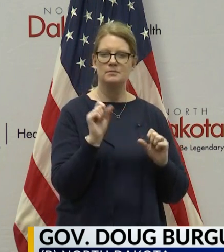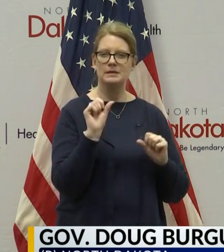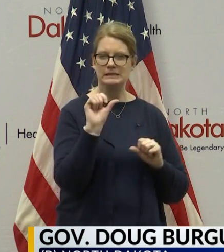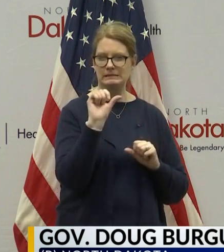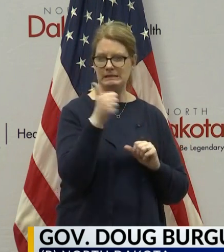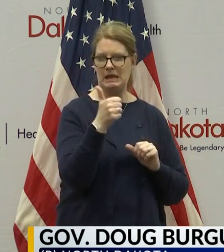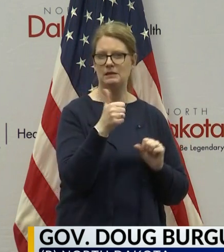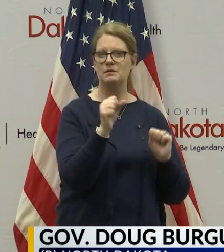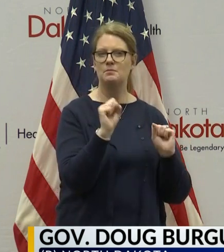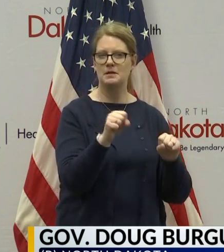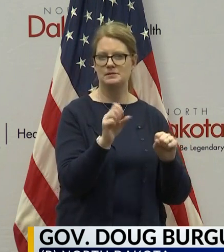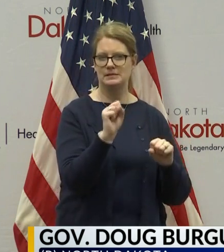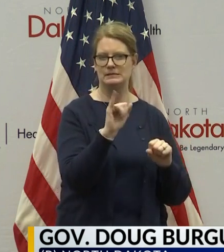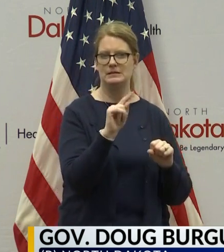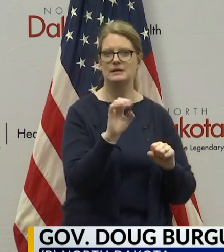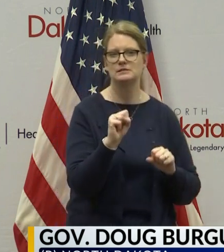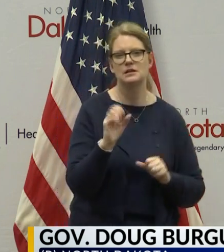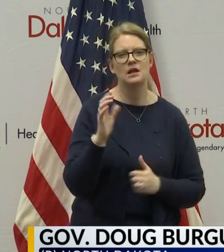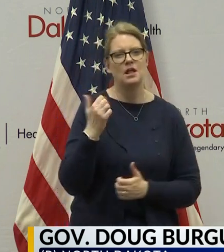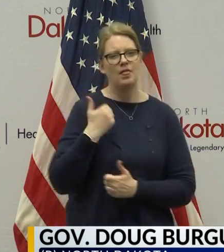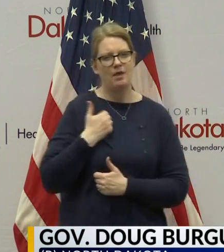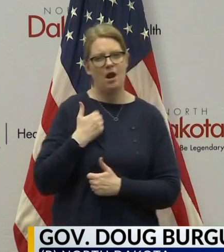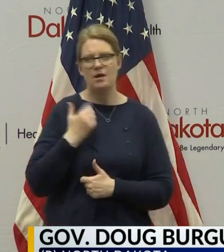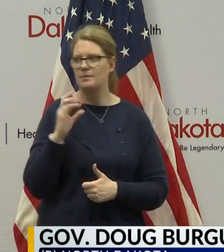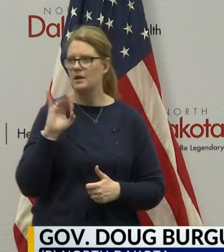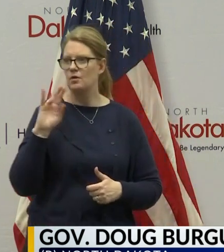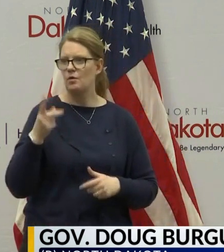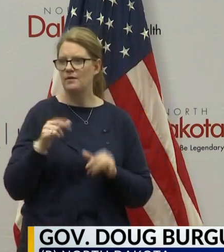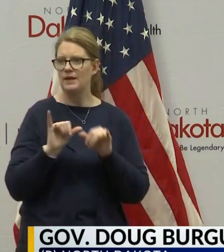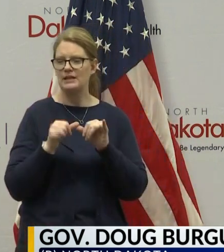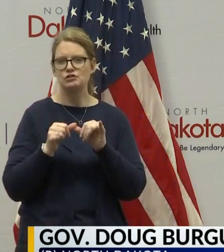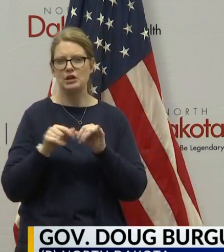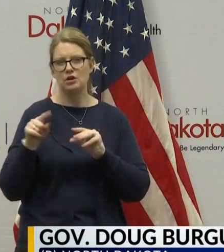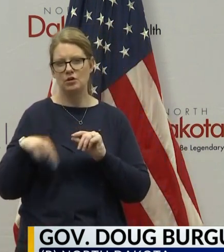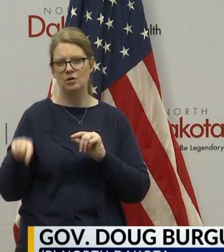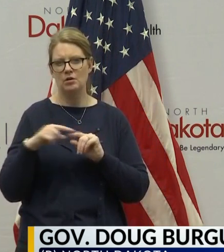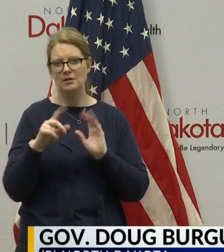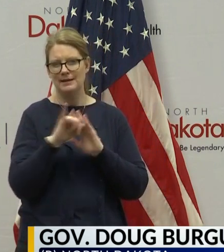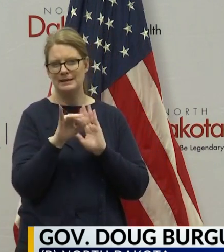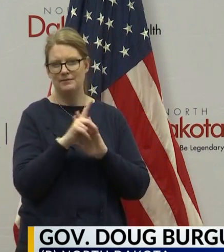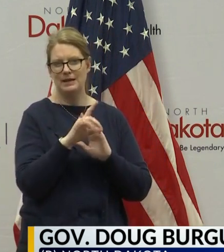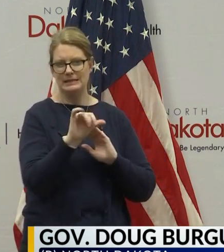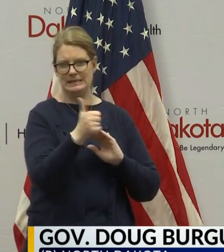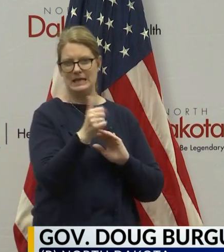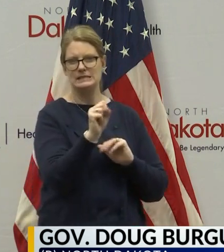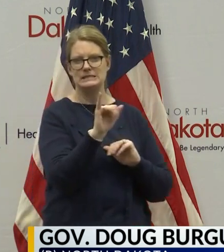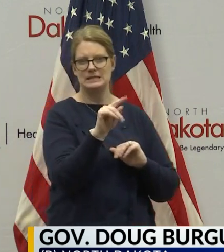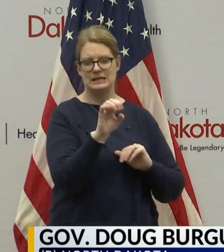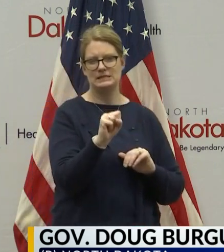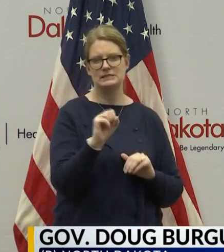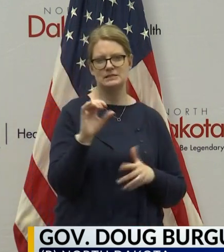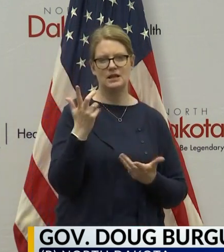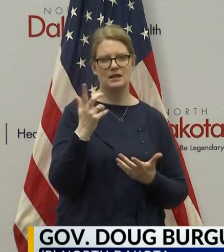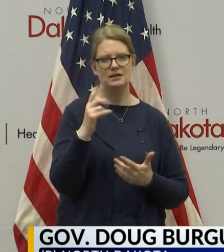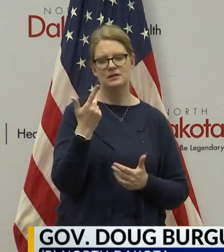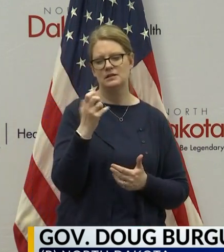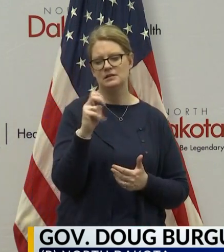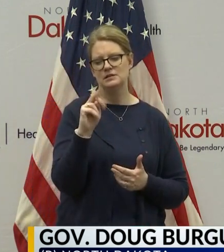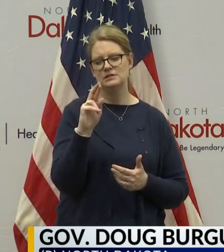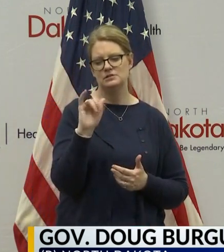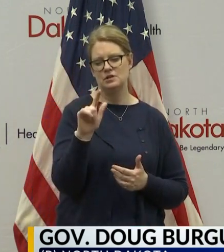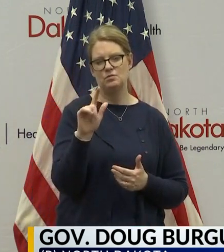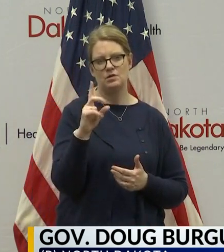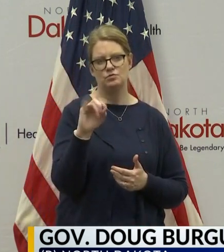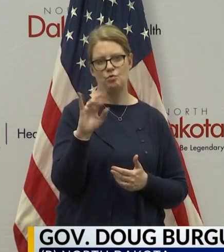sites or the Army Corps of Engineers were here. They, they, and they, I know that our team, General Dorman's got the list of those sites. I saw them in a draft